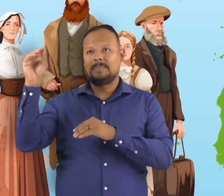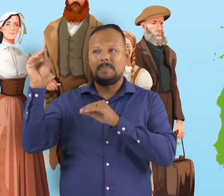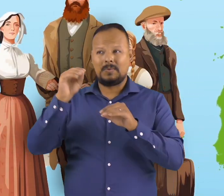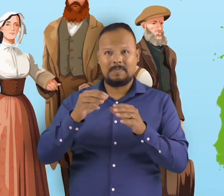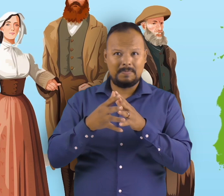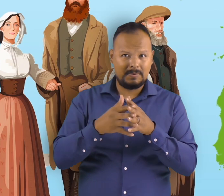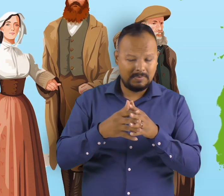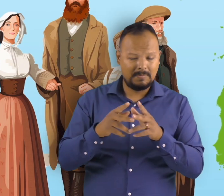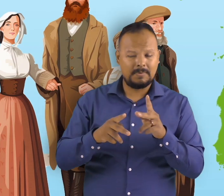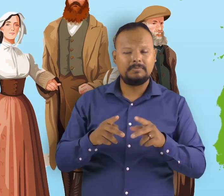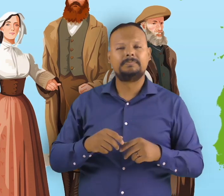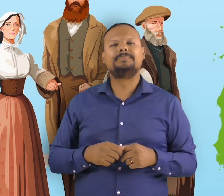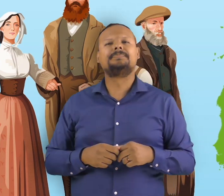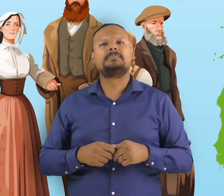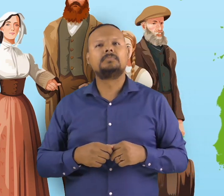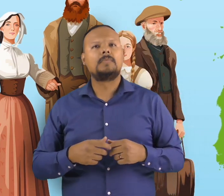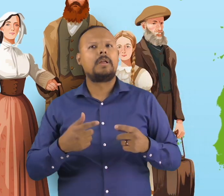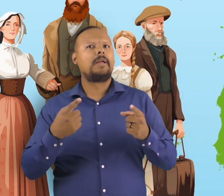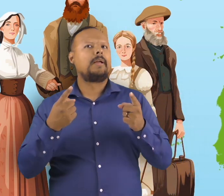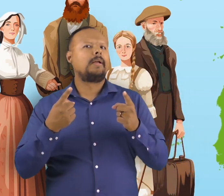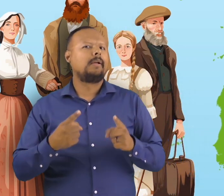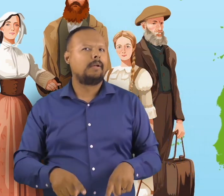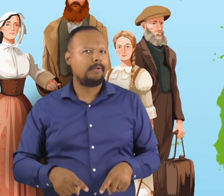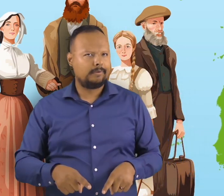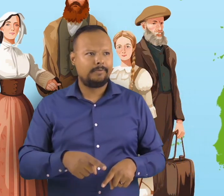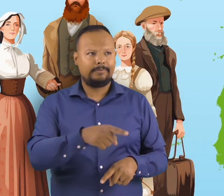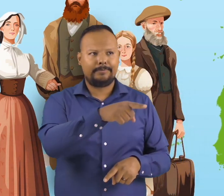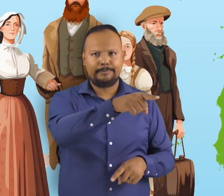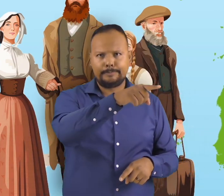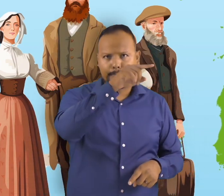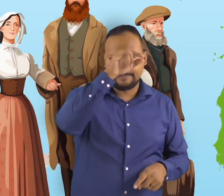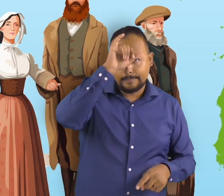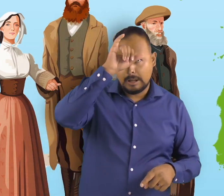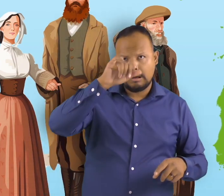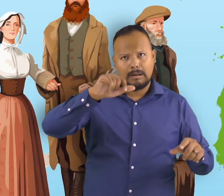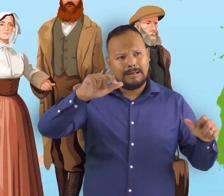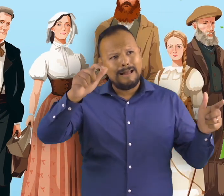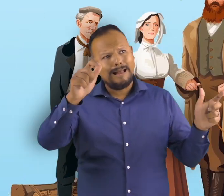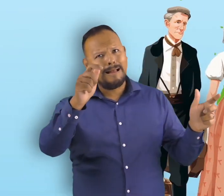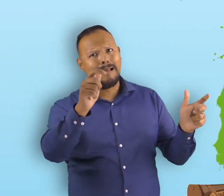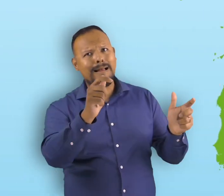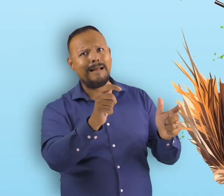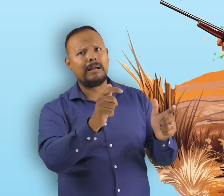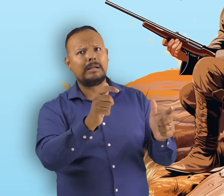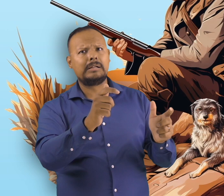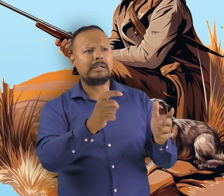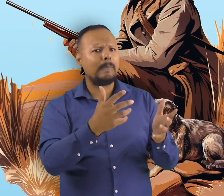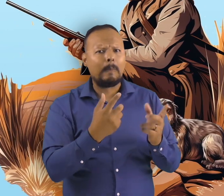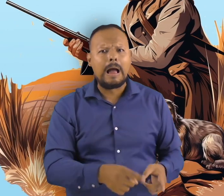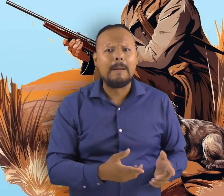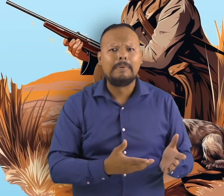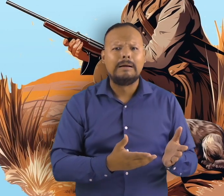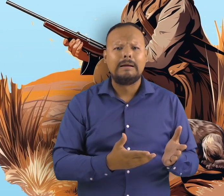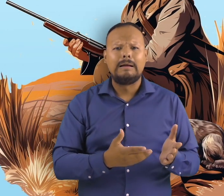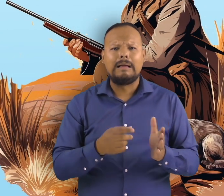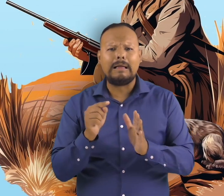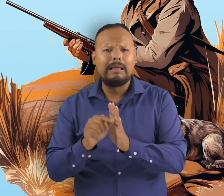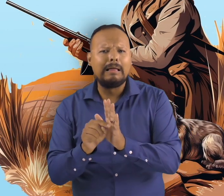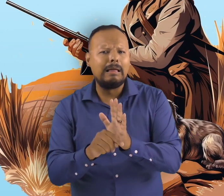bison population was reduced to only 500 animals many were hunted as a sport or killed